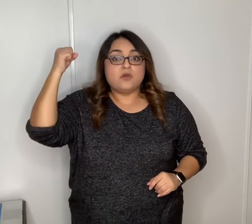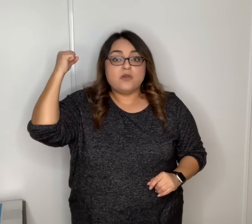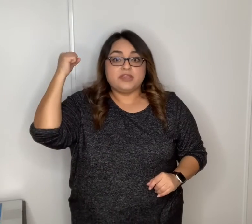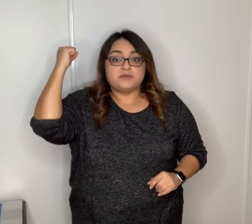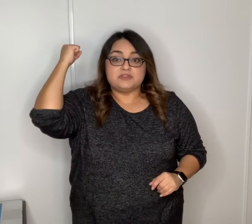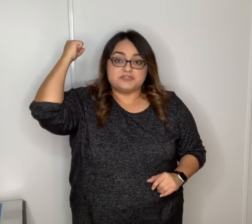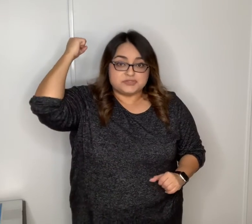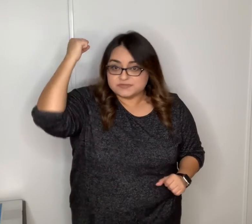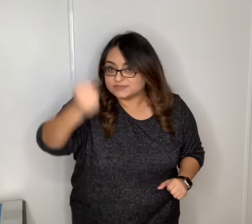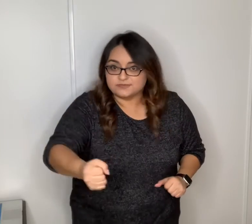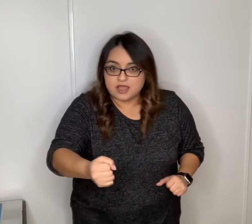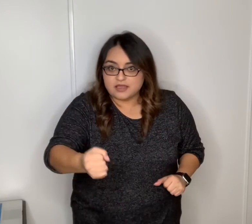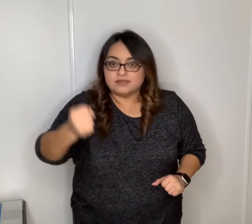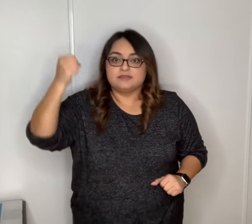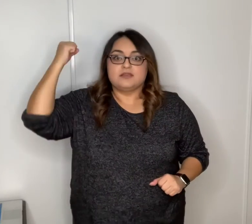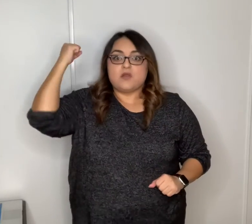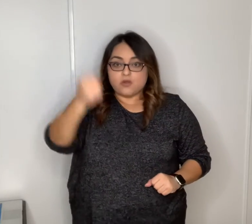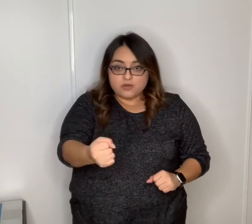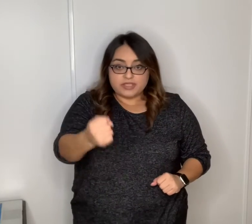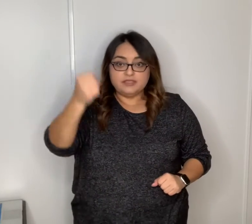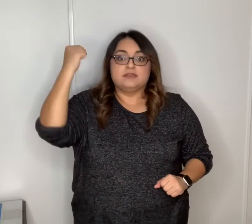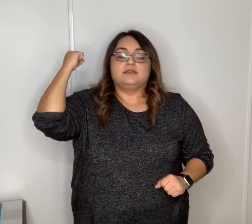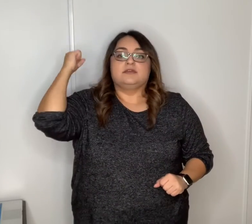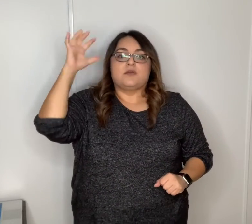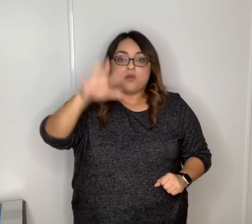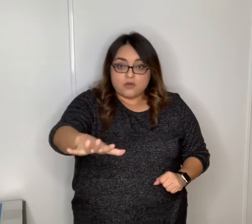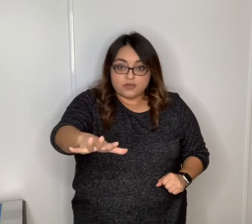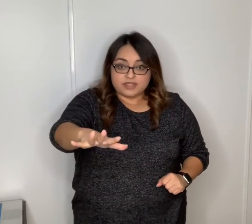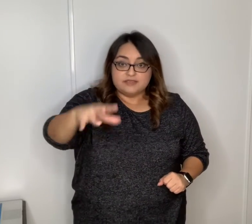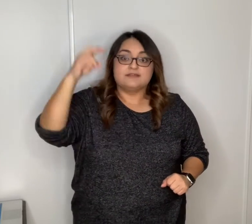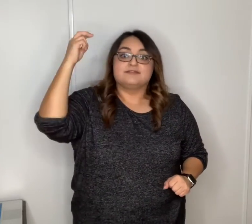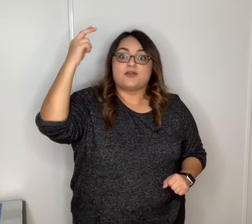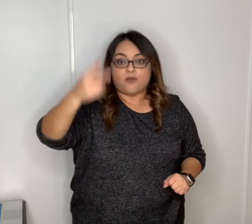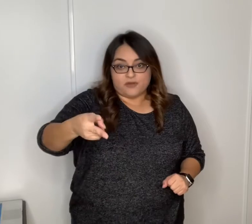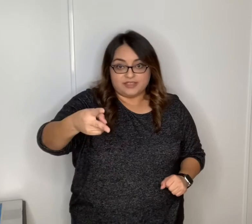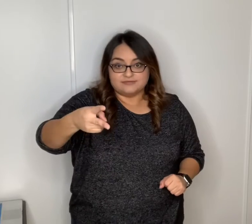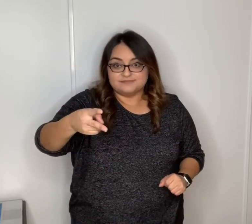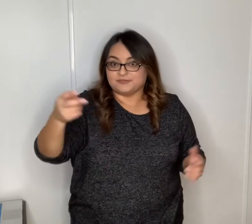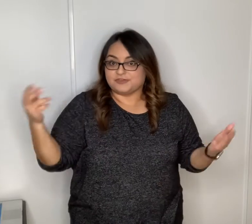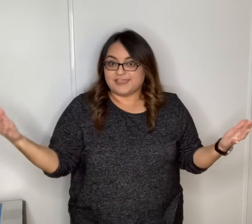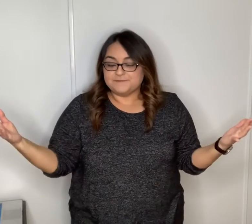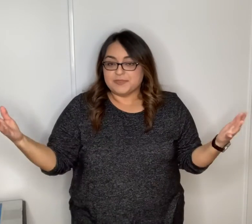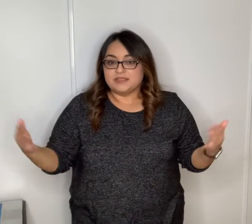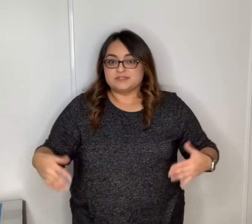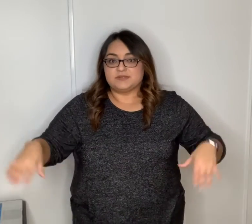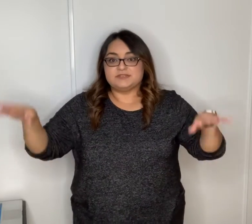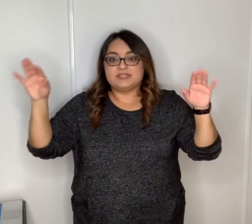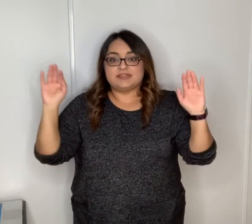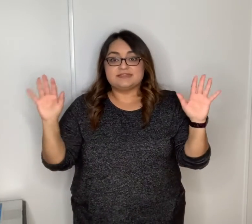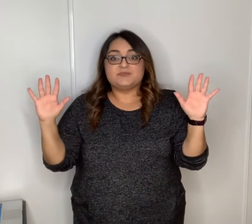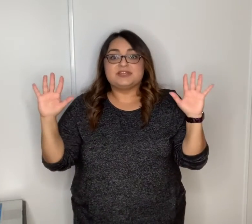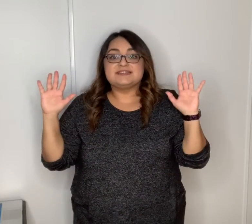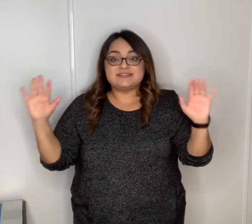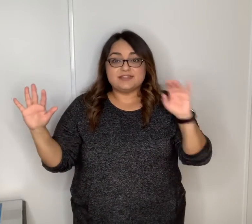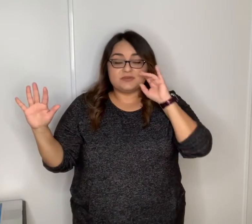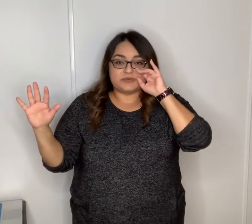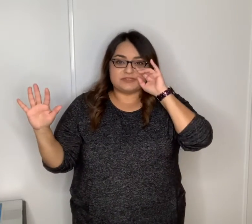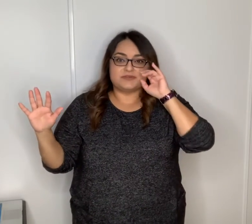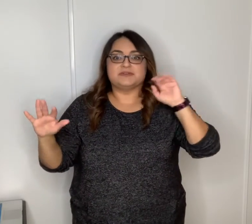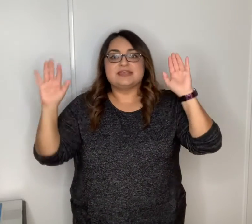hoy you either choose rock hoy hoy hoy okay so we'll do it again this time we're going to sing the words so it goes